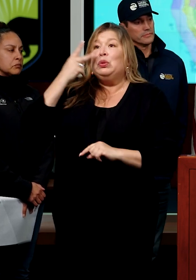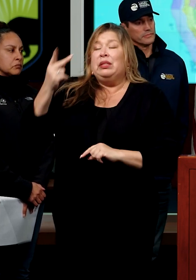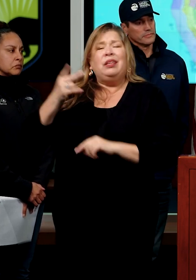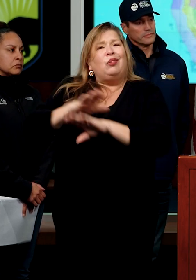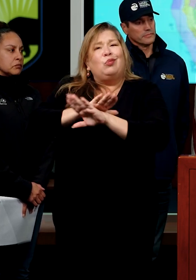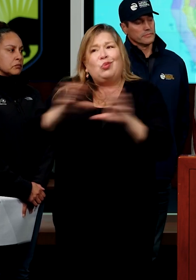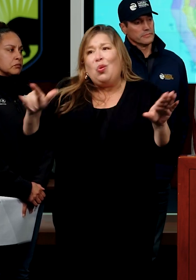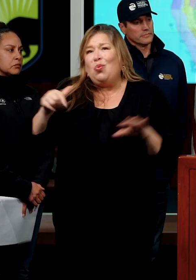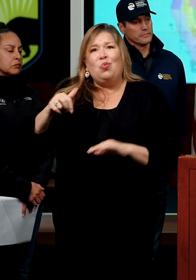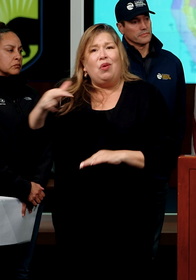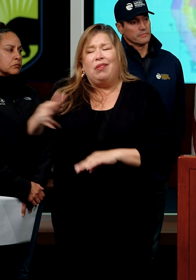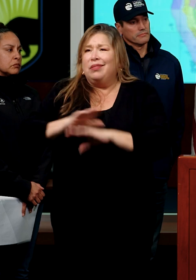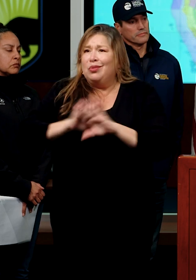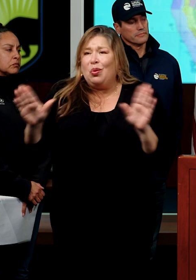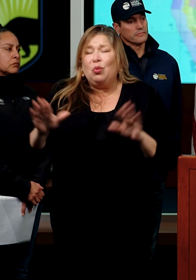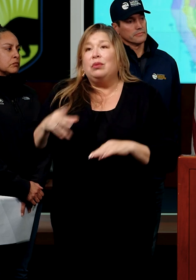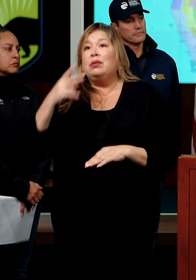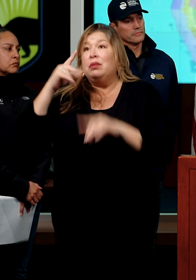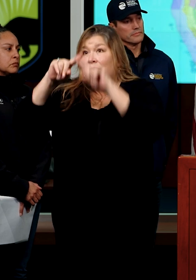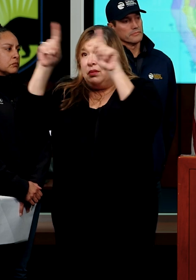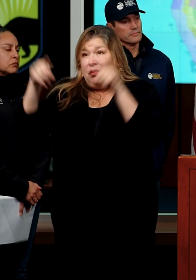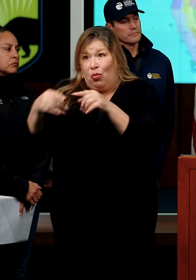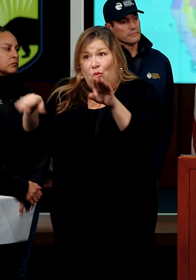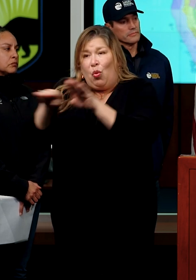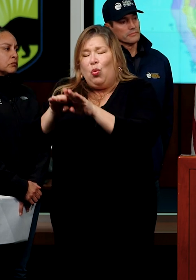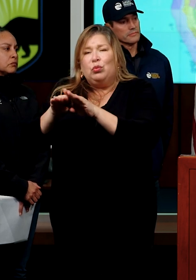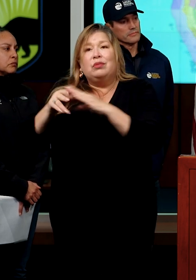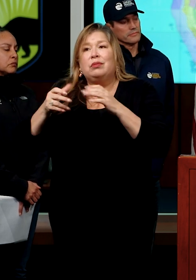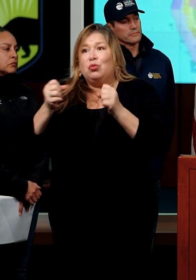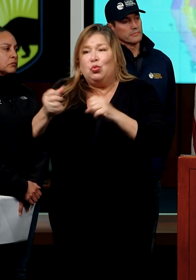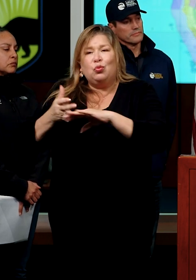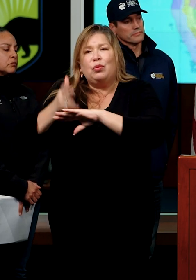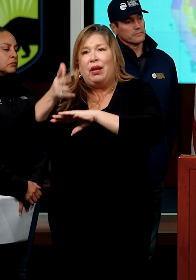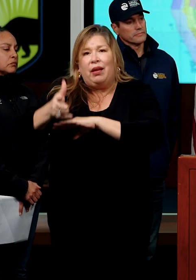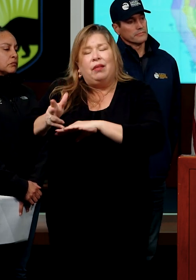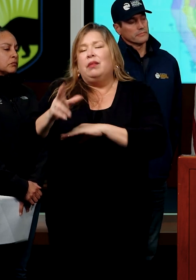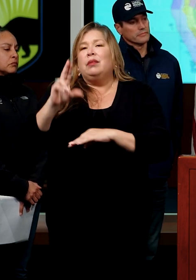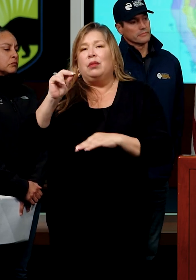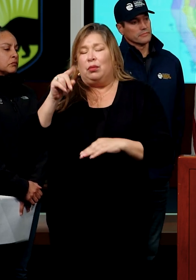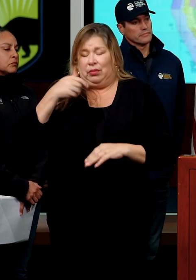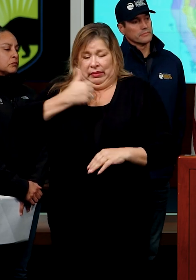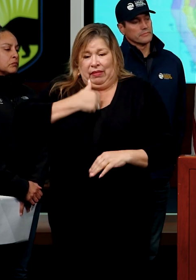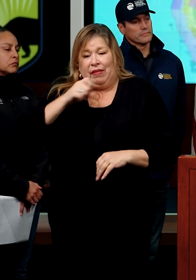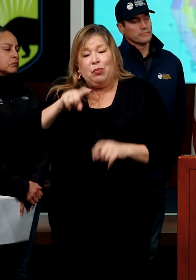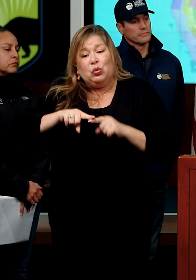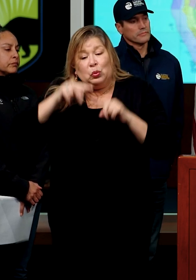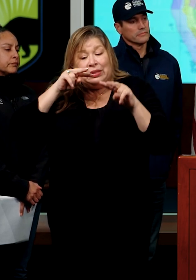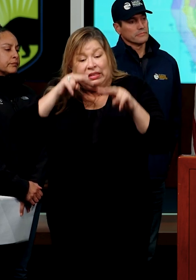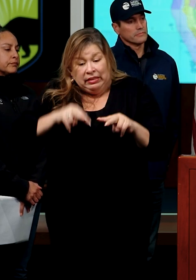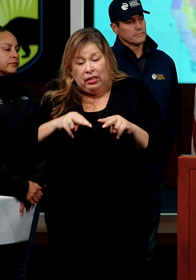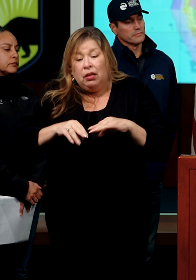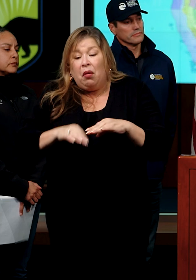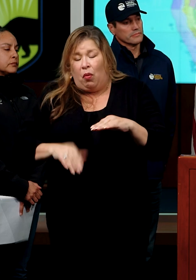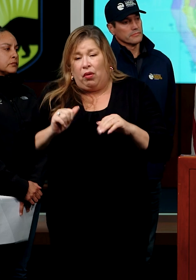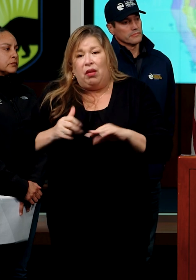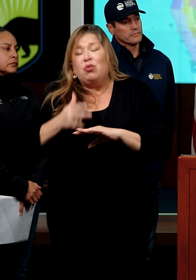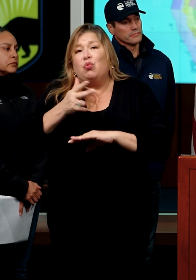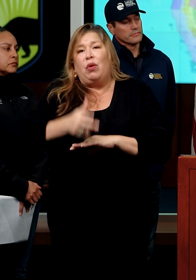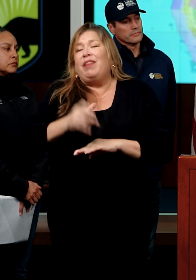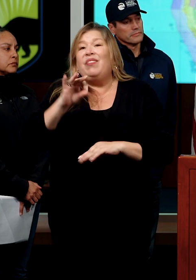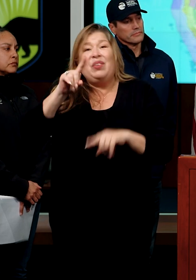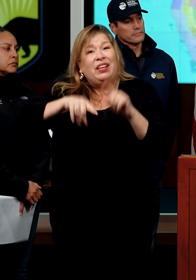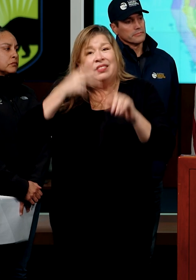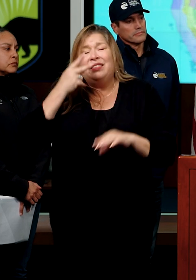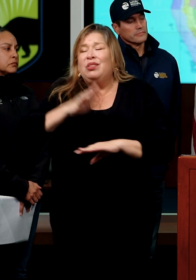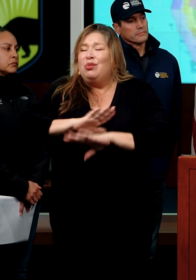drive in water that you can't judge the depth of. And to stay vigilant